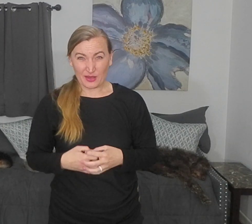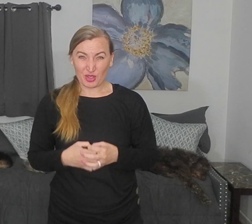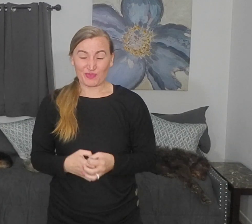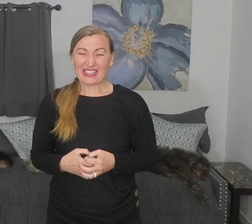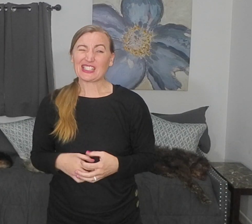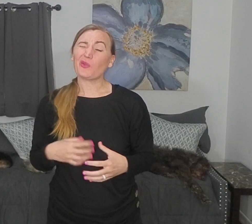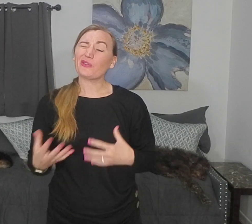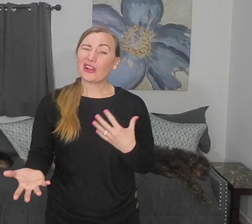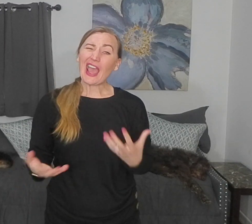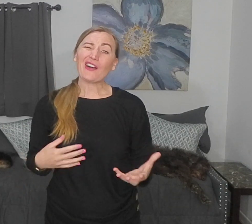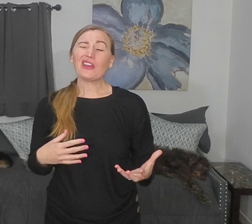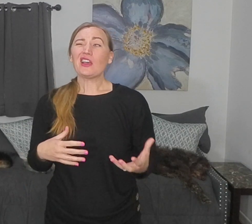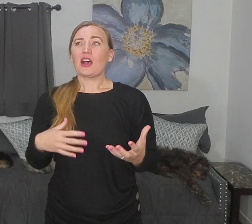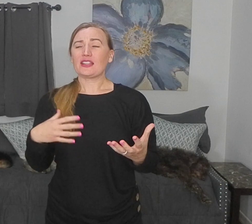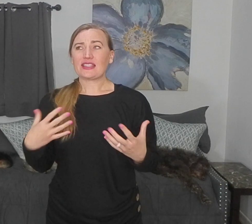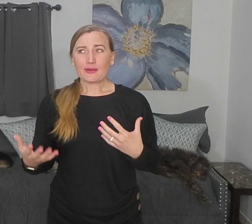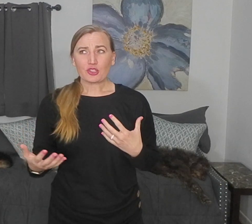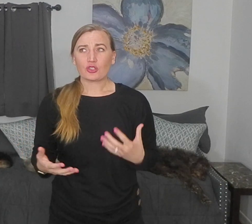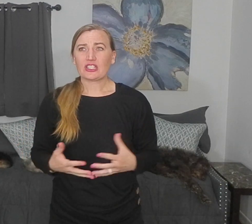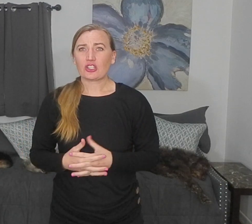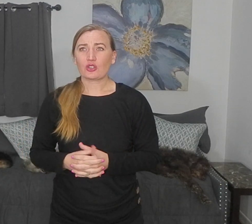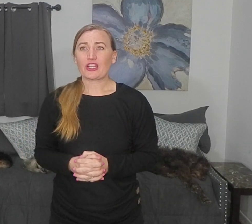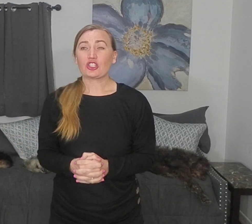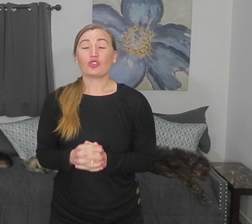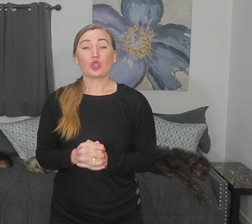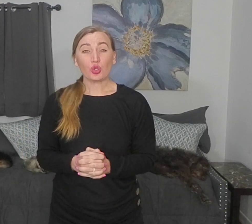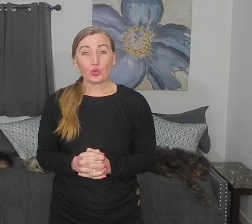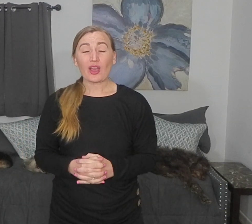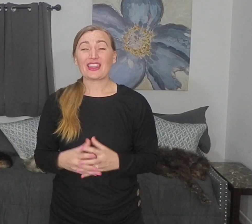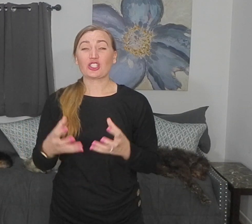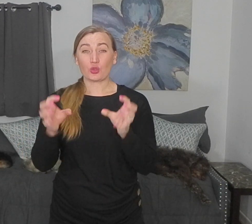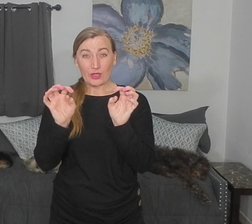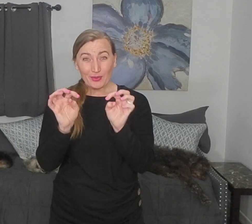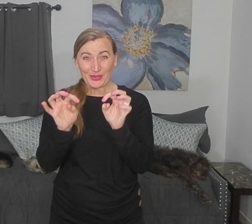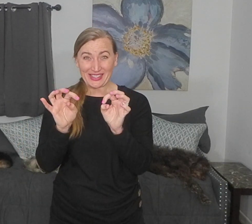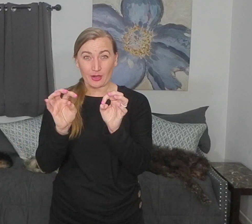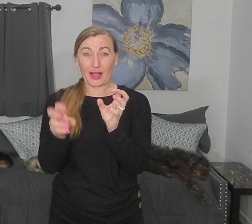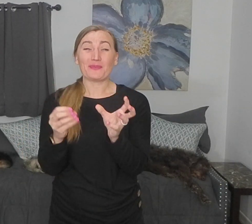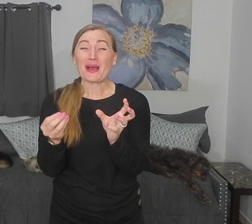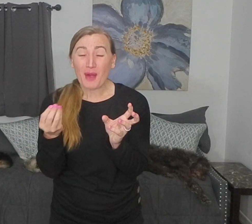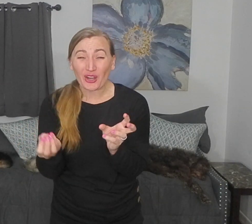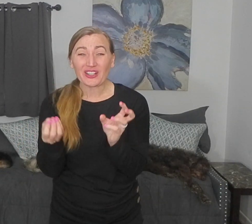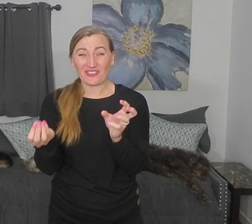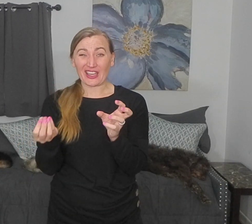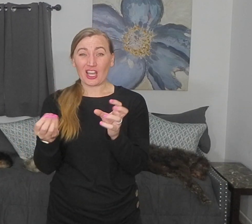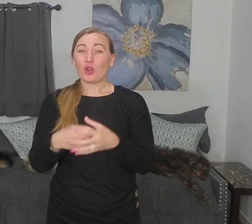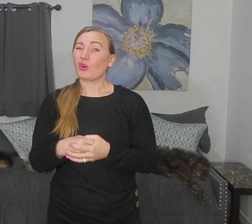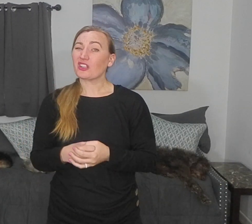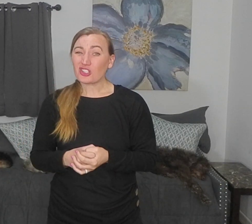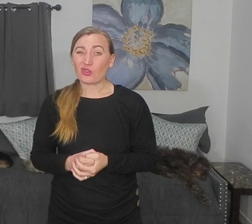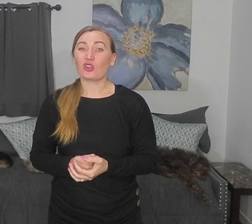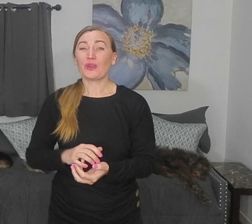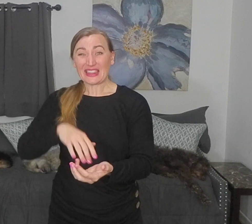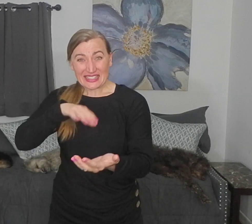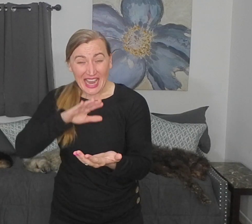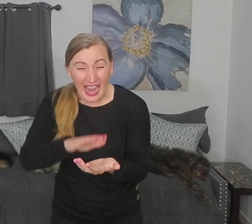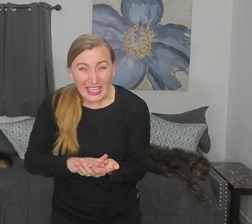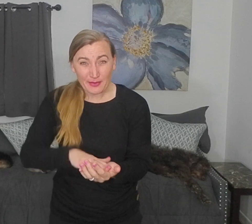the movement. So if we have a damage or degeneration to the cerebrocerebellum, that part of it, we're going to struggle with the timing